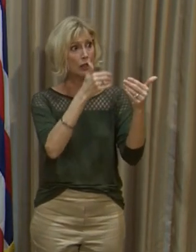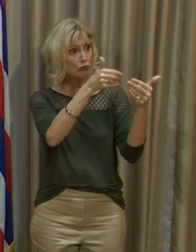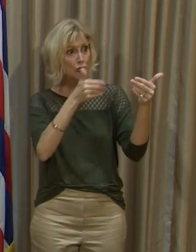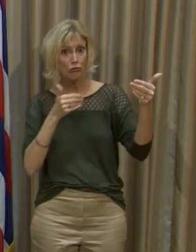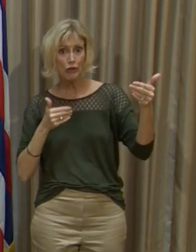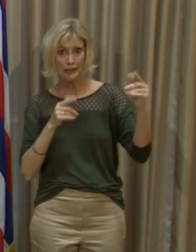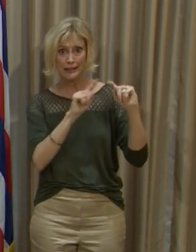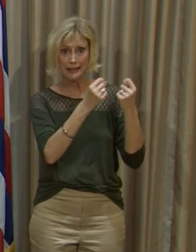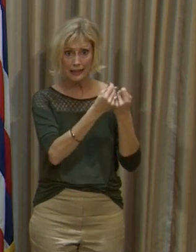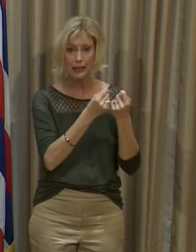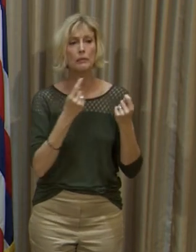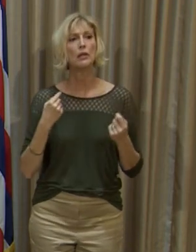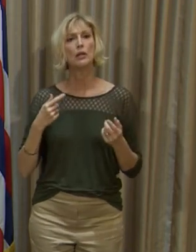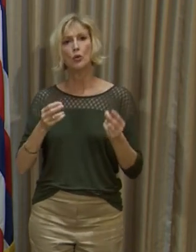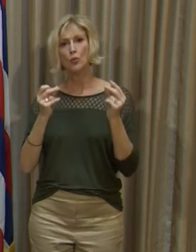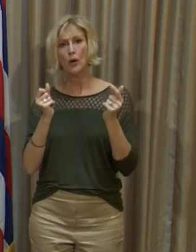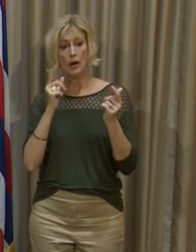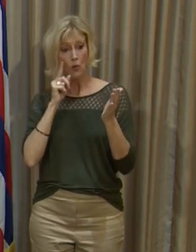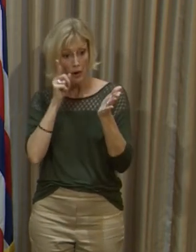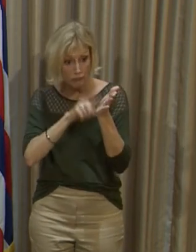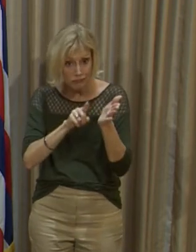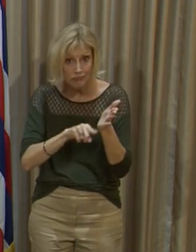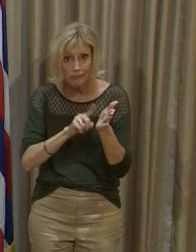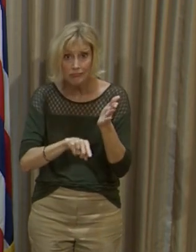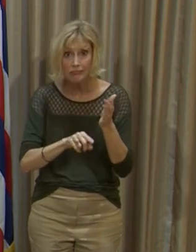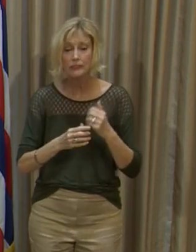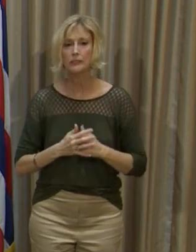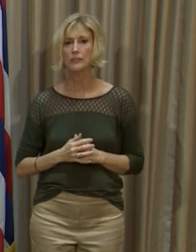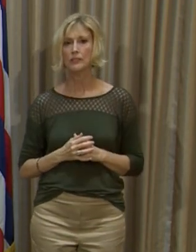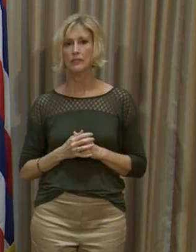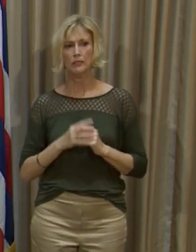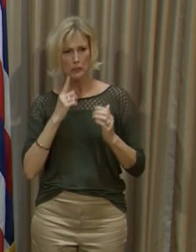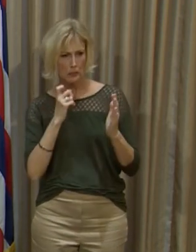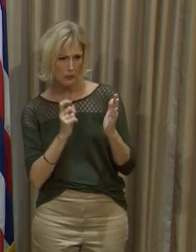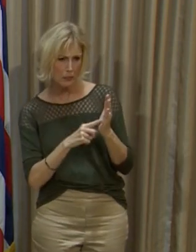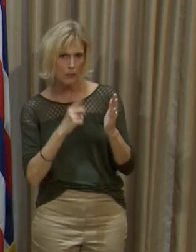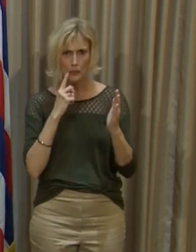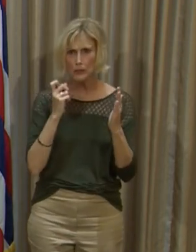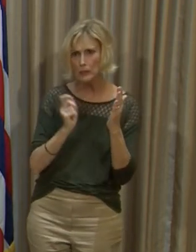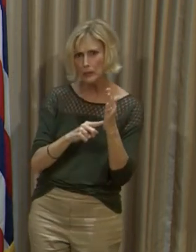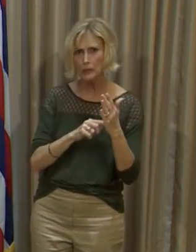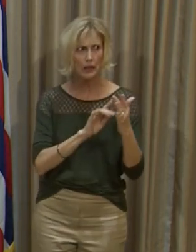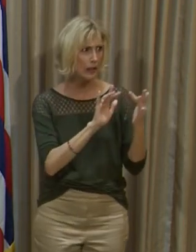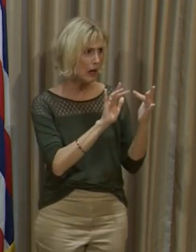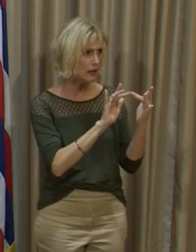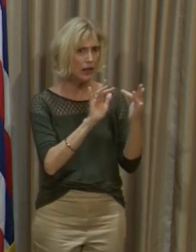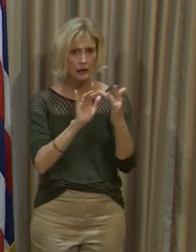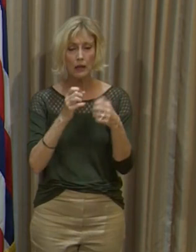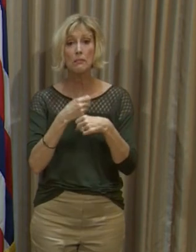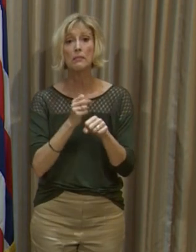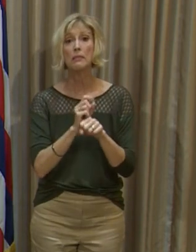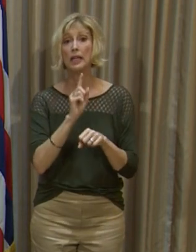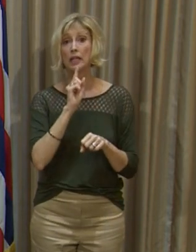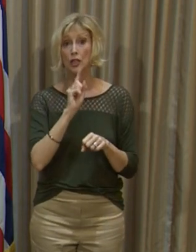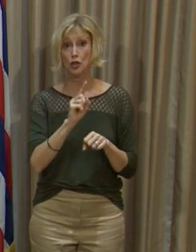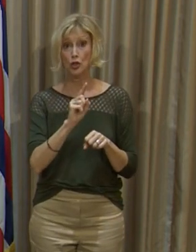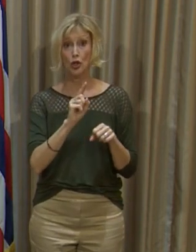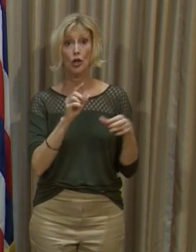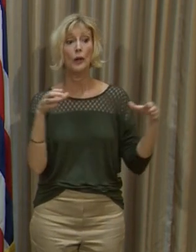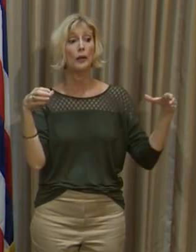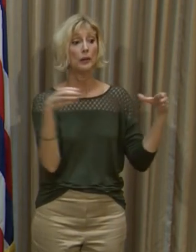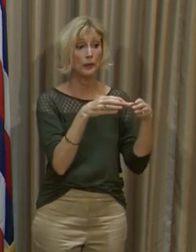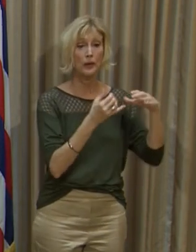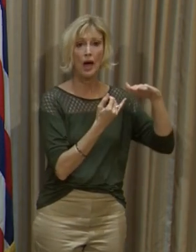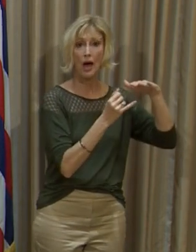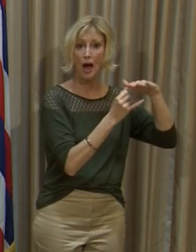away investigating those cases actively, identifying contacts, and making sure that cases are in isolation